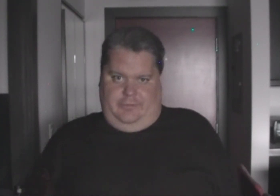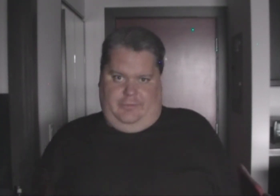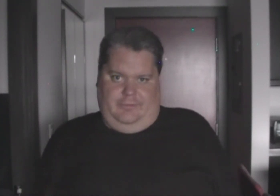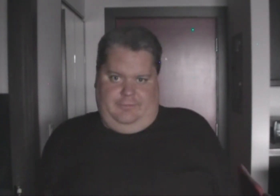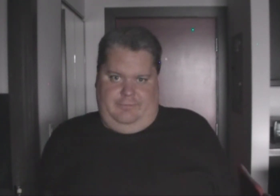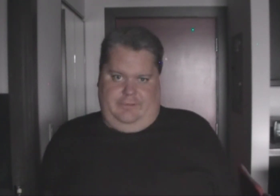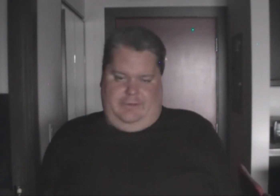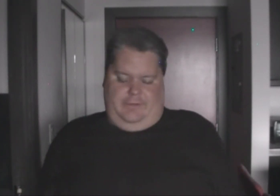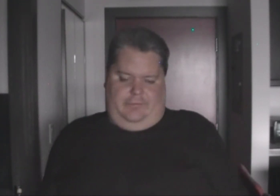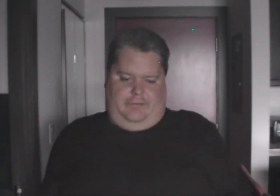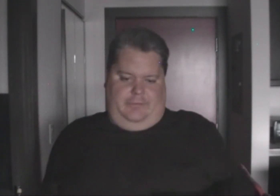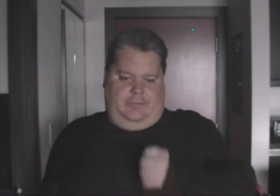thrill when I went to Calgary Flames.